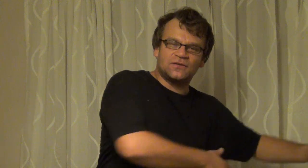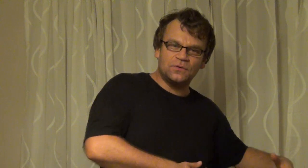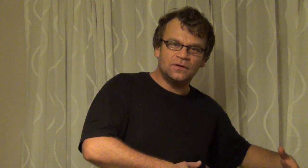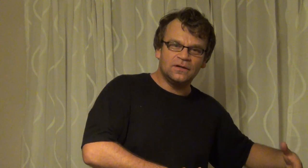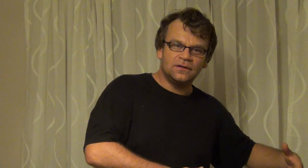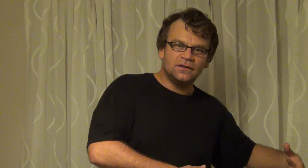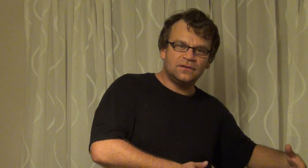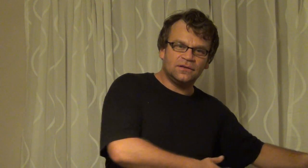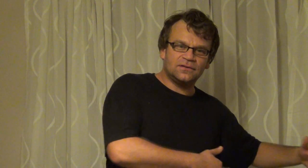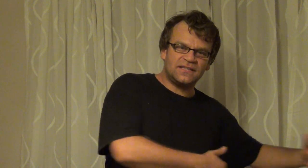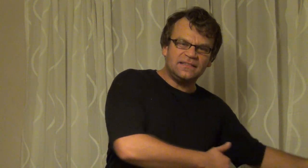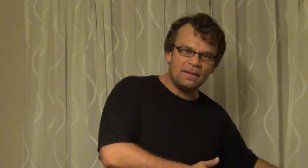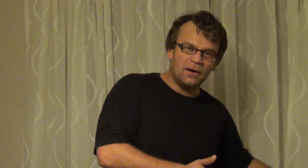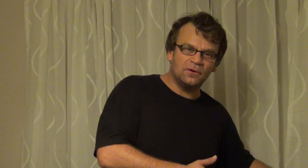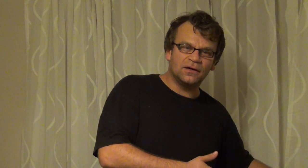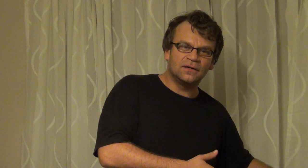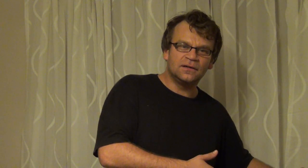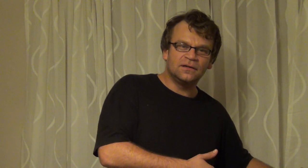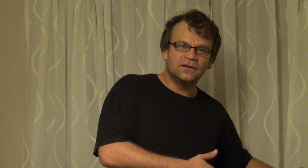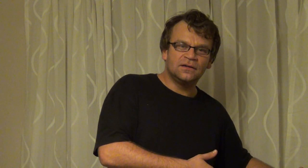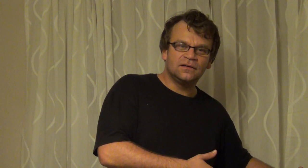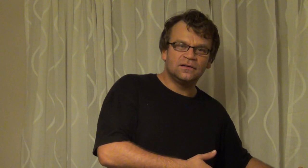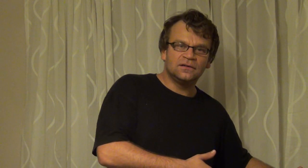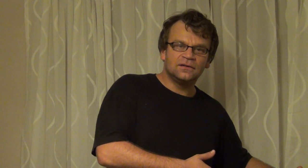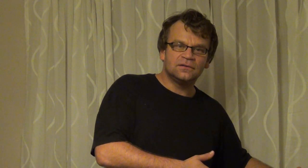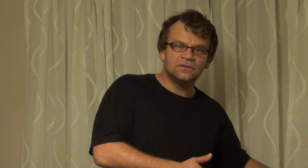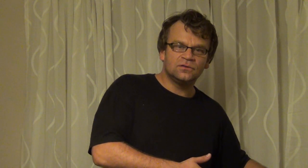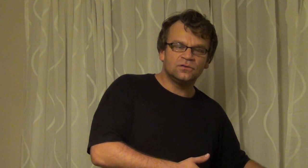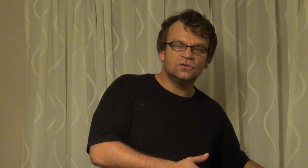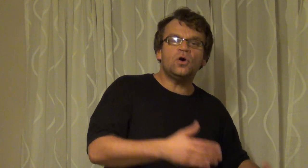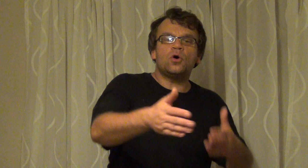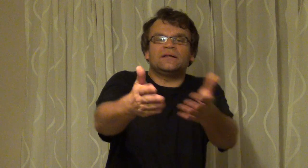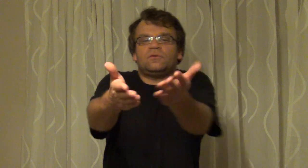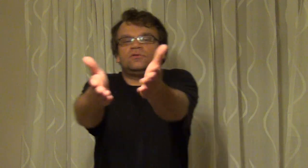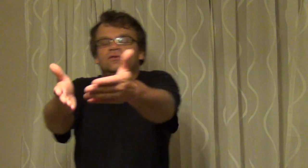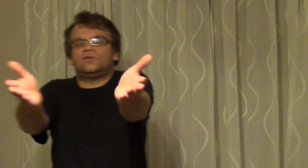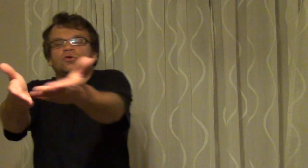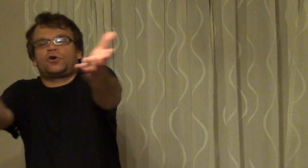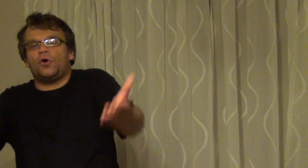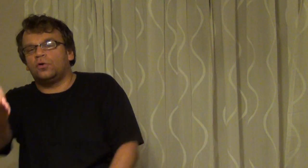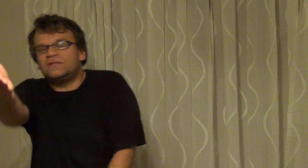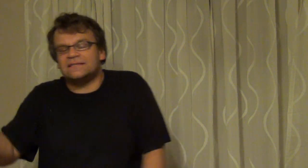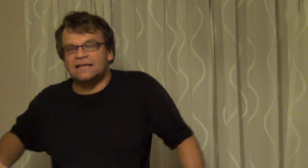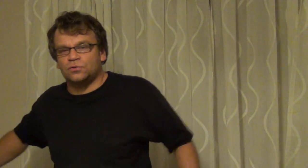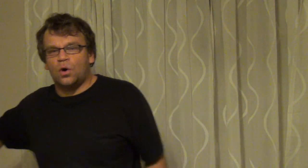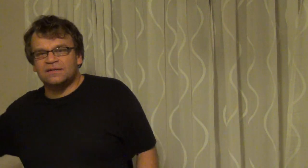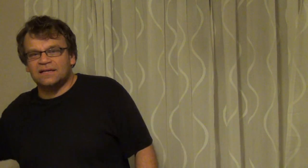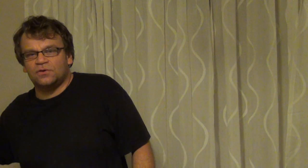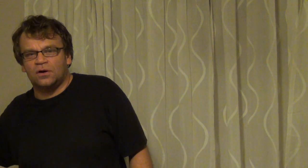to you the the seat neighbor or no no but the girl who sits next to you is your